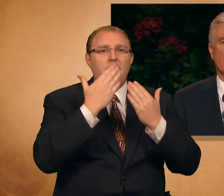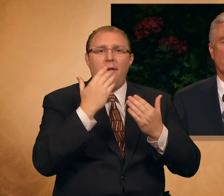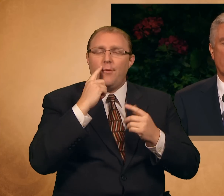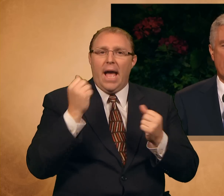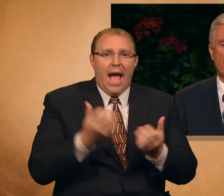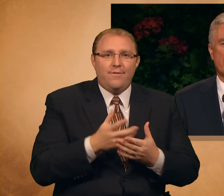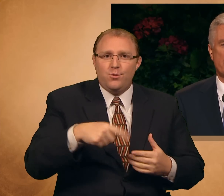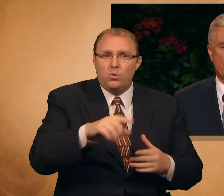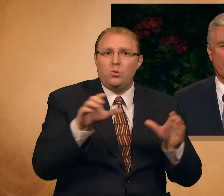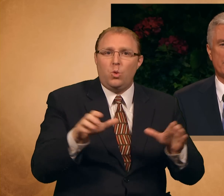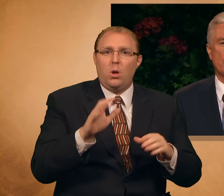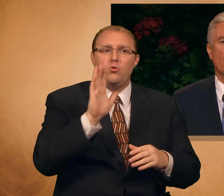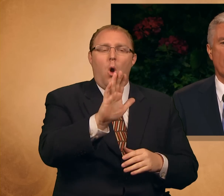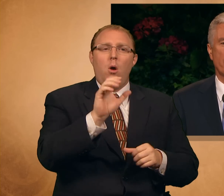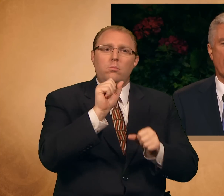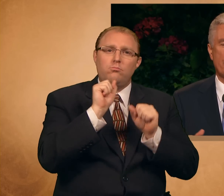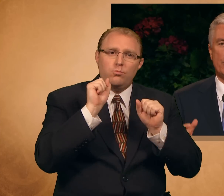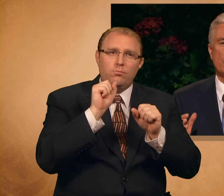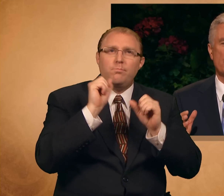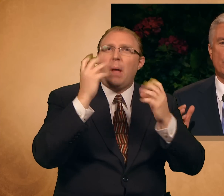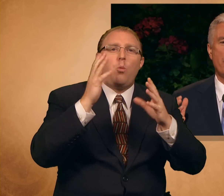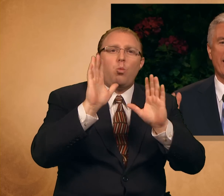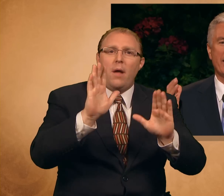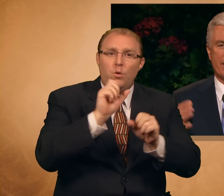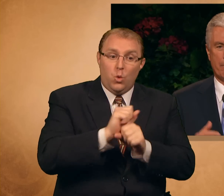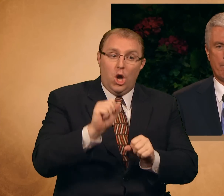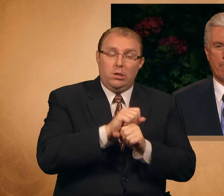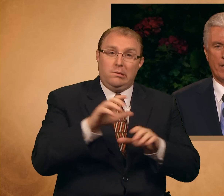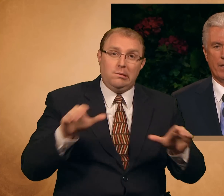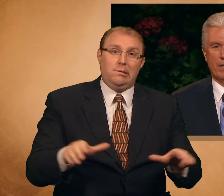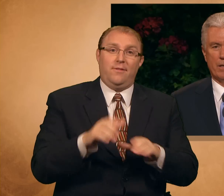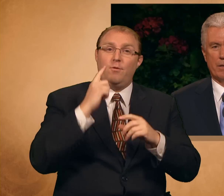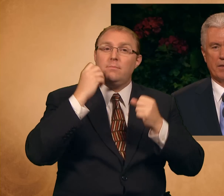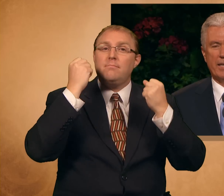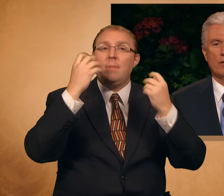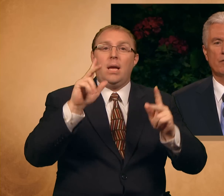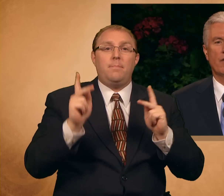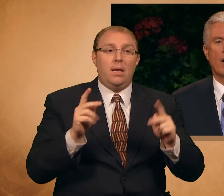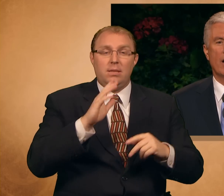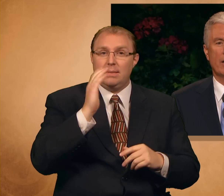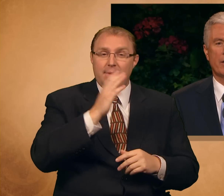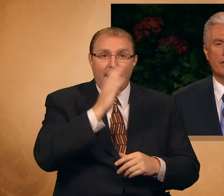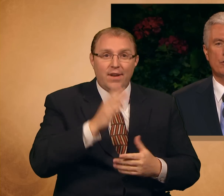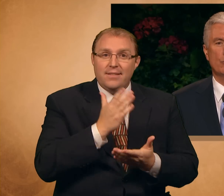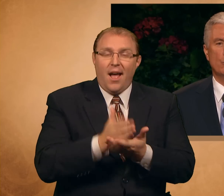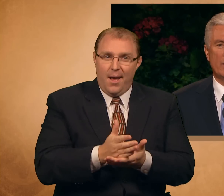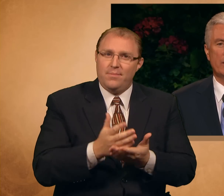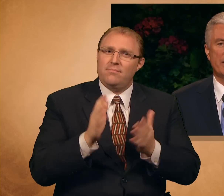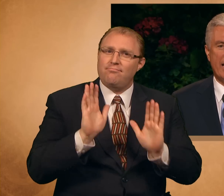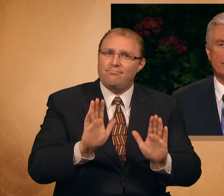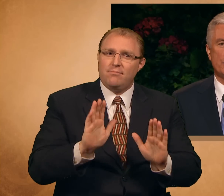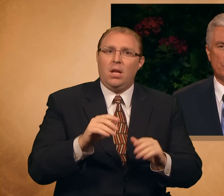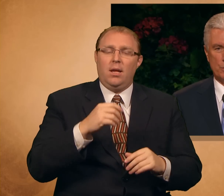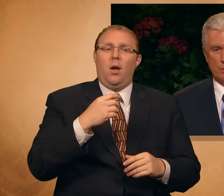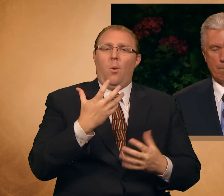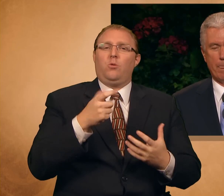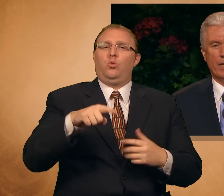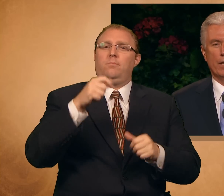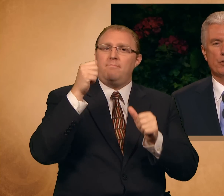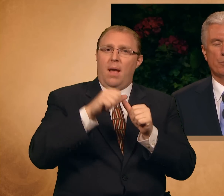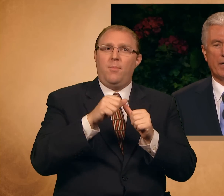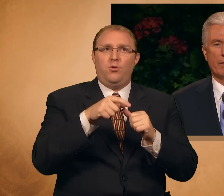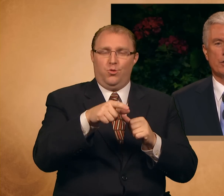acts of love and service you offer up to so many. Thank you for all that you will yet do